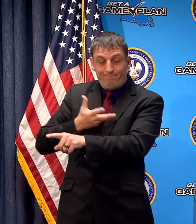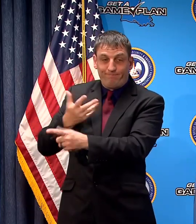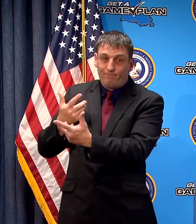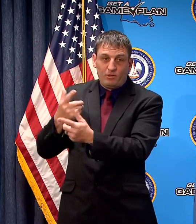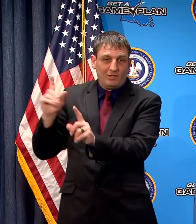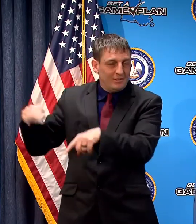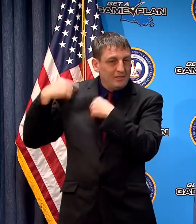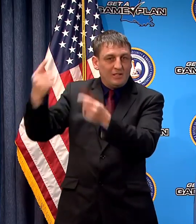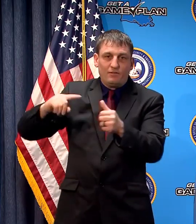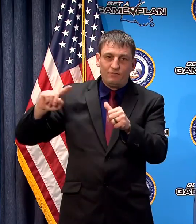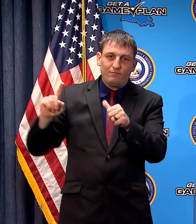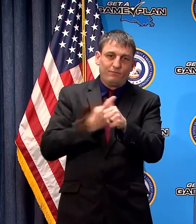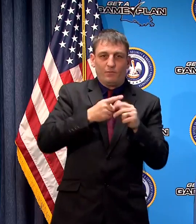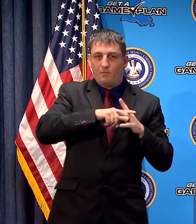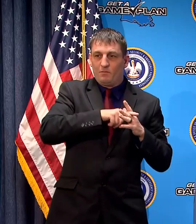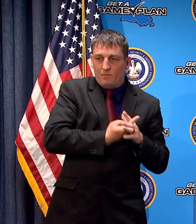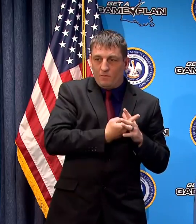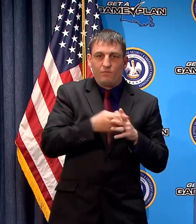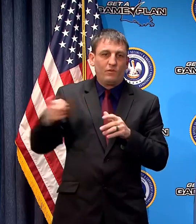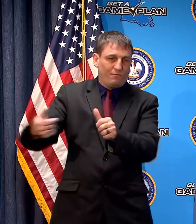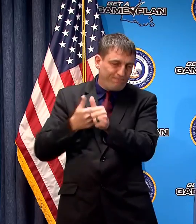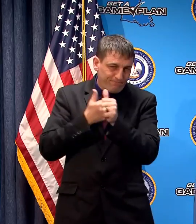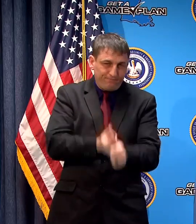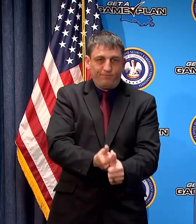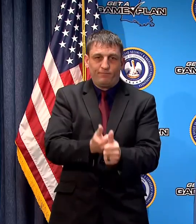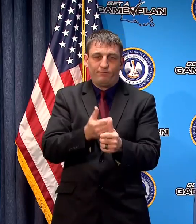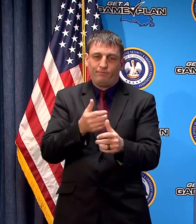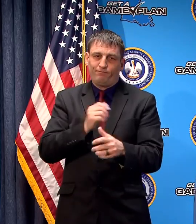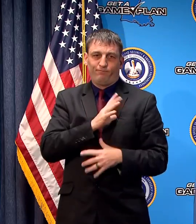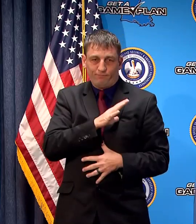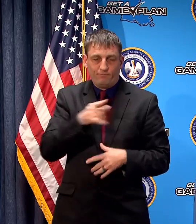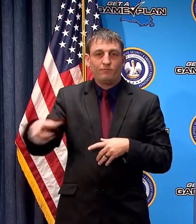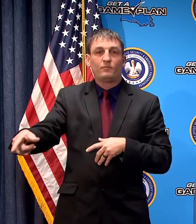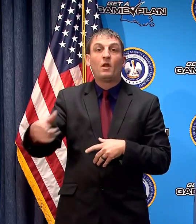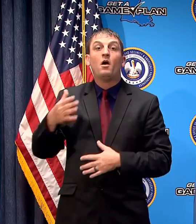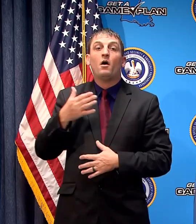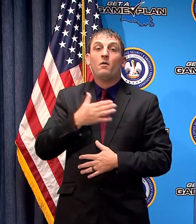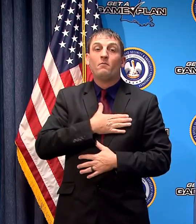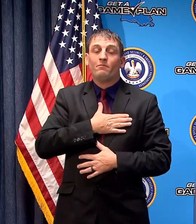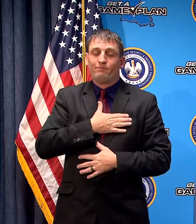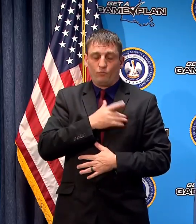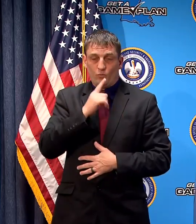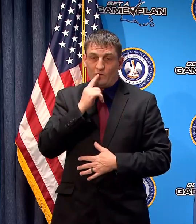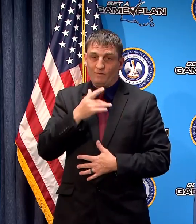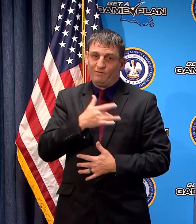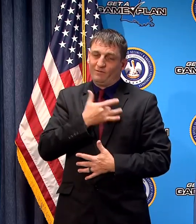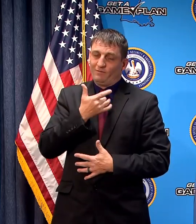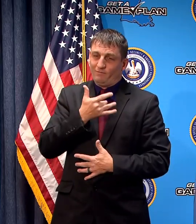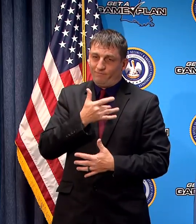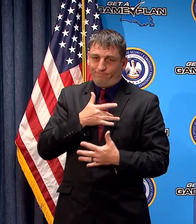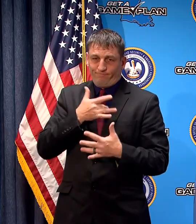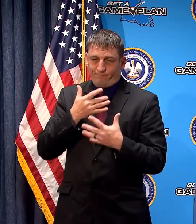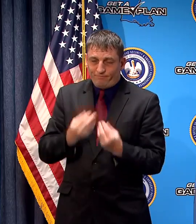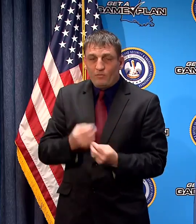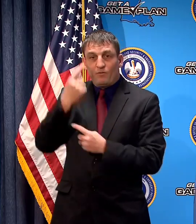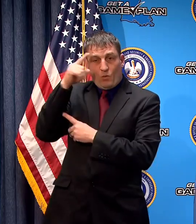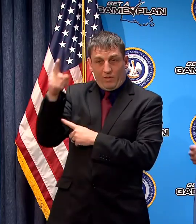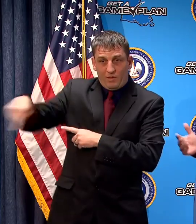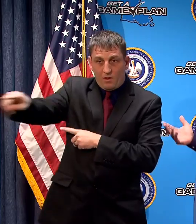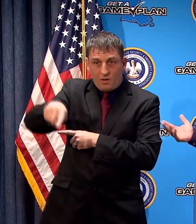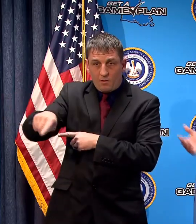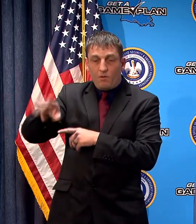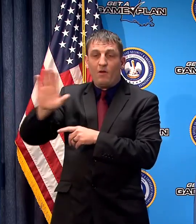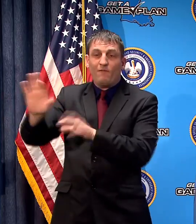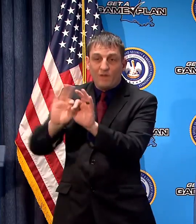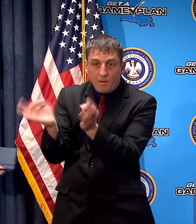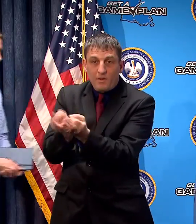one but but it is it is a tough situation my heart goes out to them and to the families of all of those residents and so Dr.